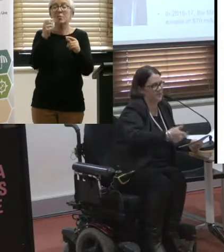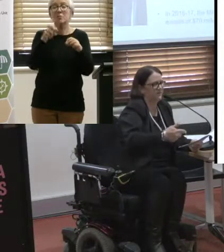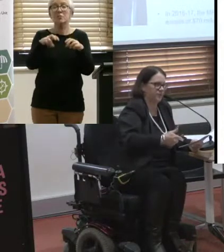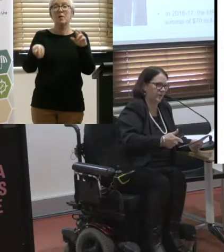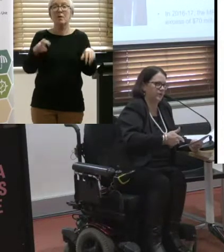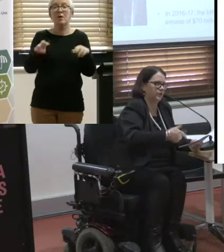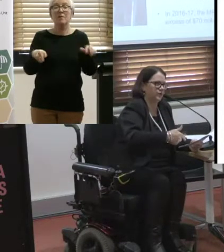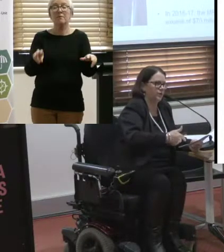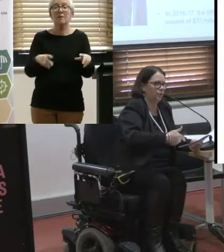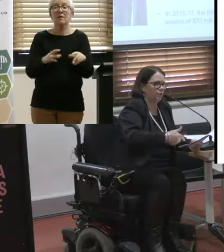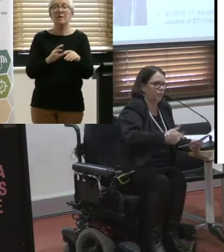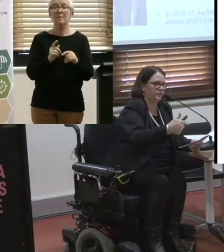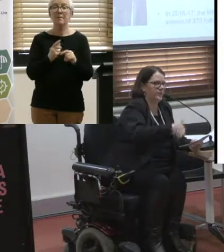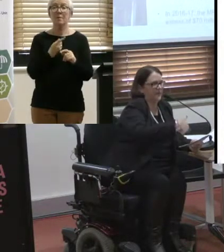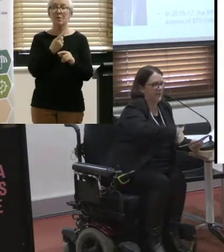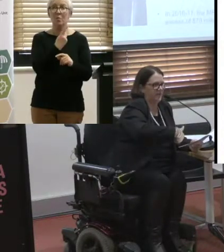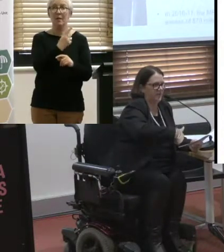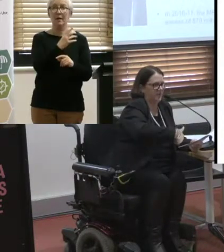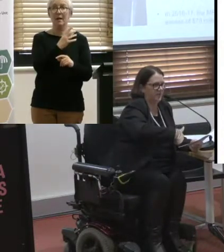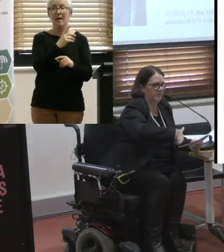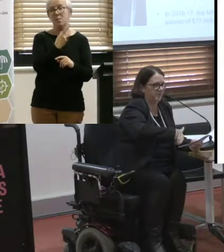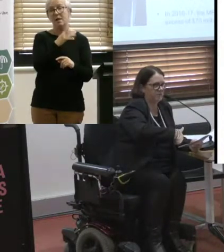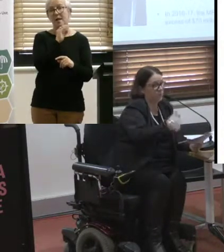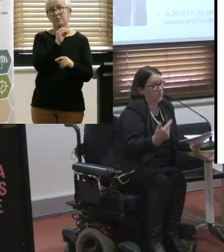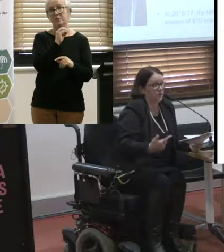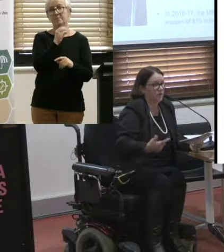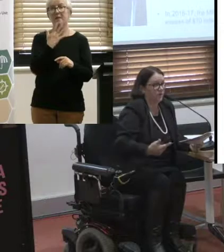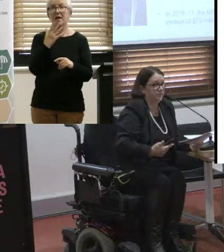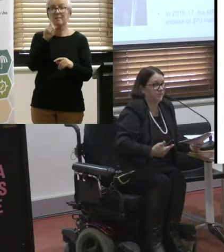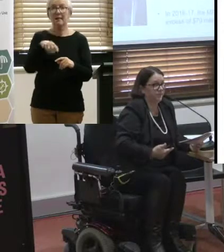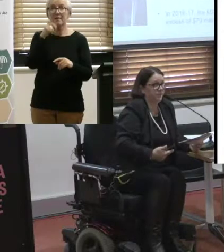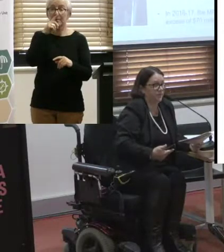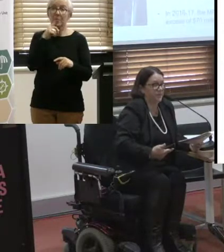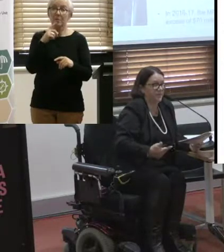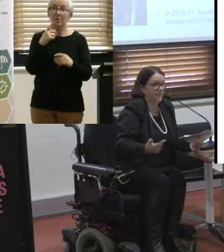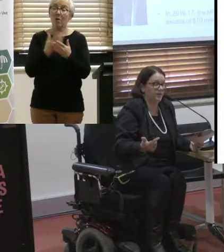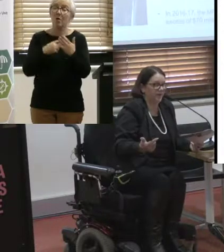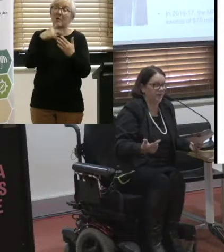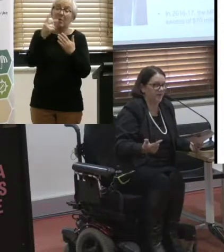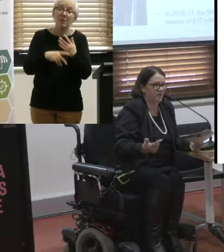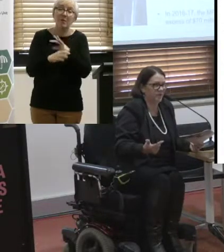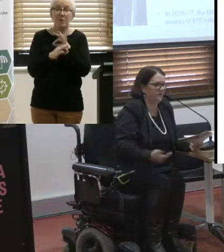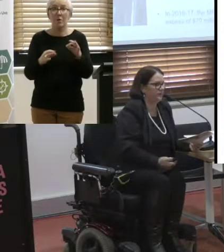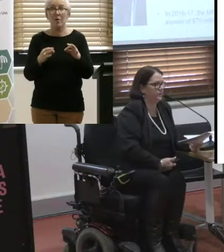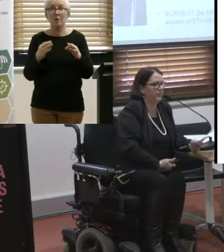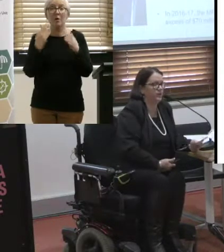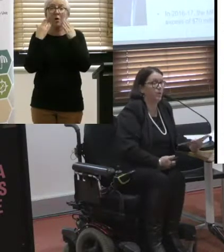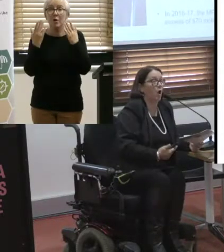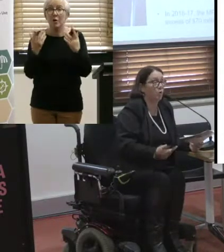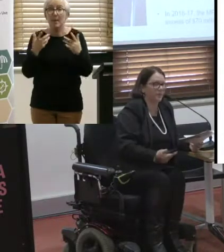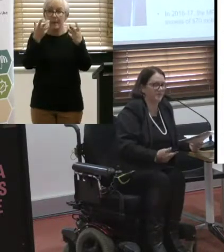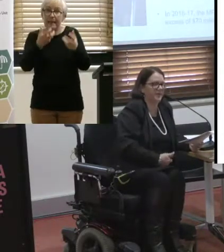,000 Victorians who would have been on the MPTP program? Well we don't know because they may not get a package. So therefore